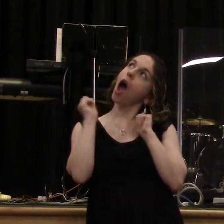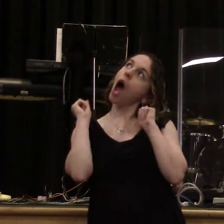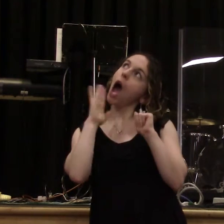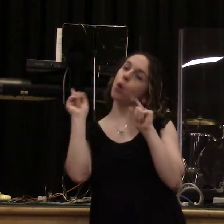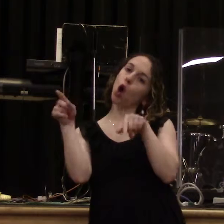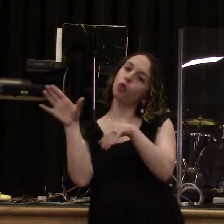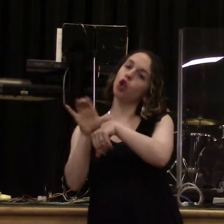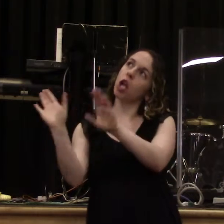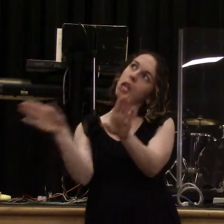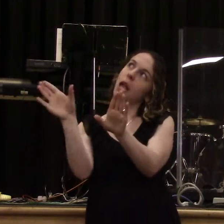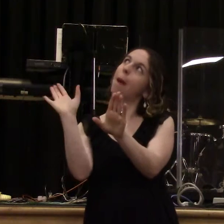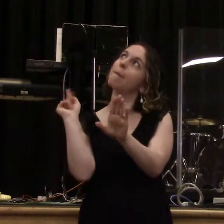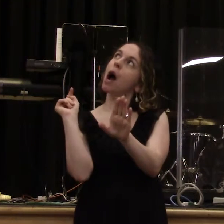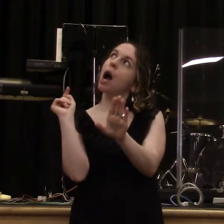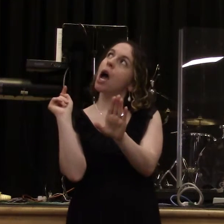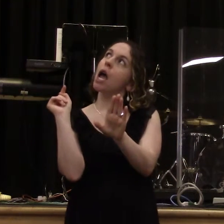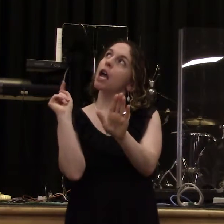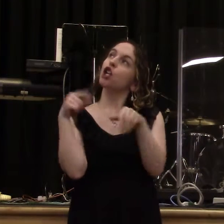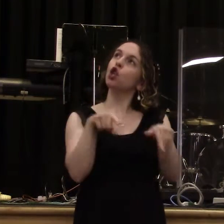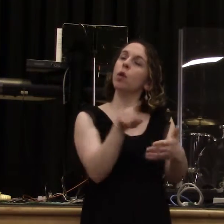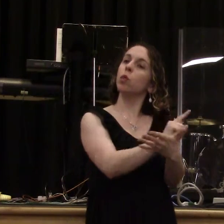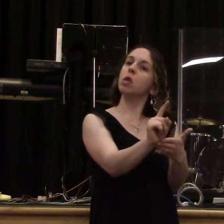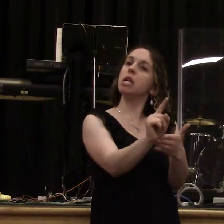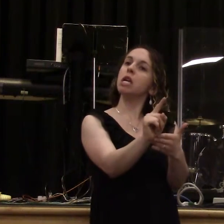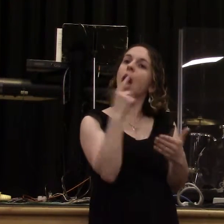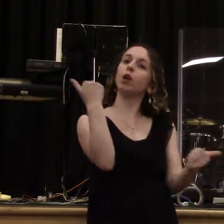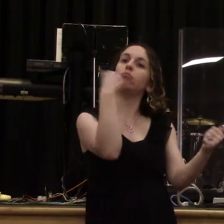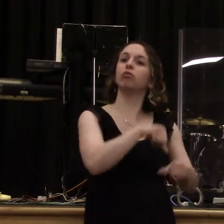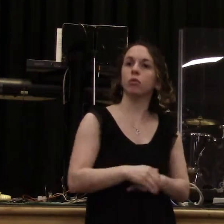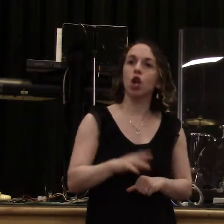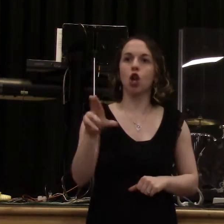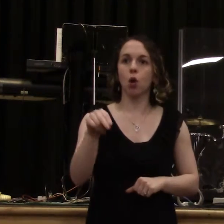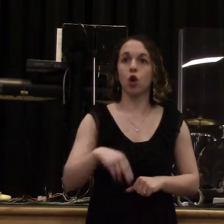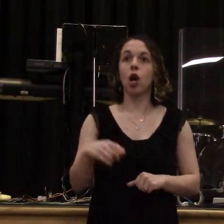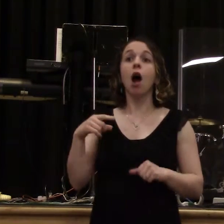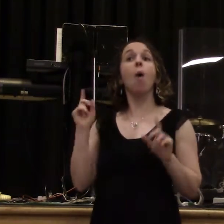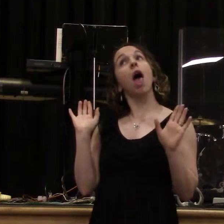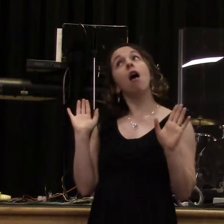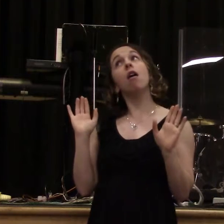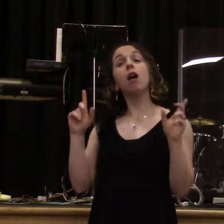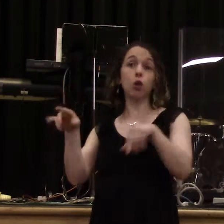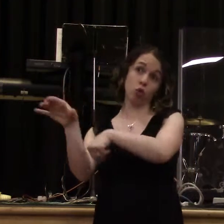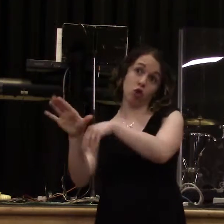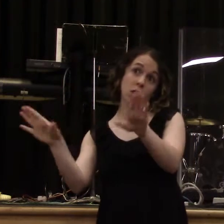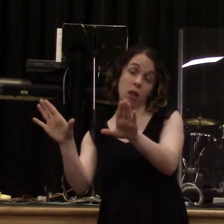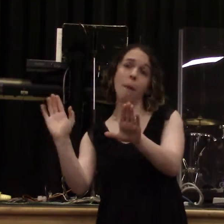Don't be enamored by people who talk big. You know what we need to be enamored by? We need to be enamored by the people that are humble and have